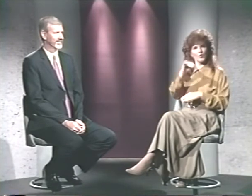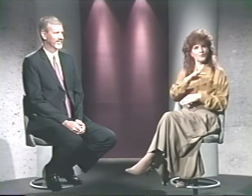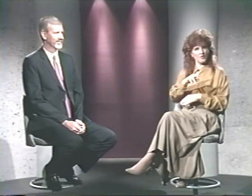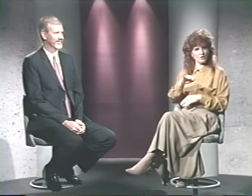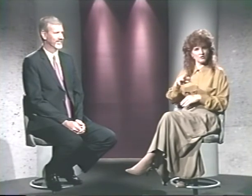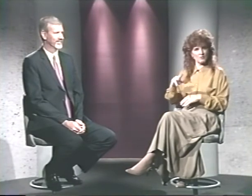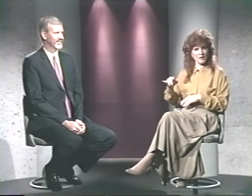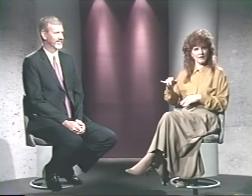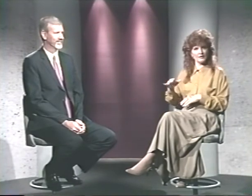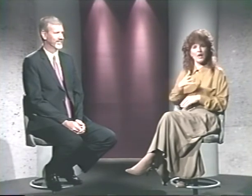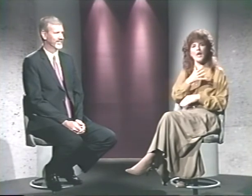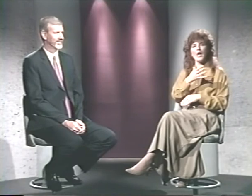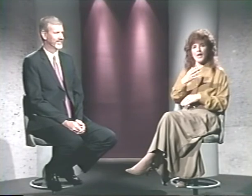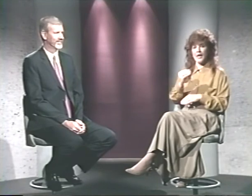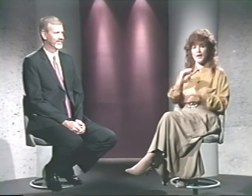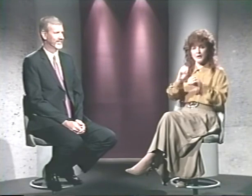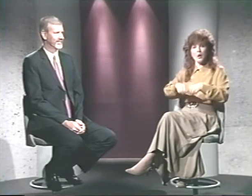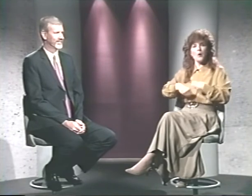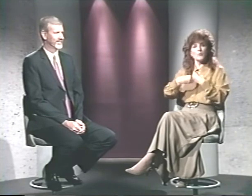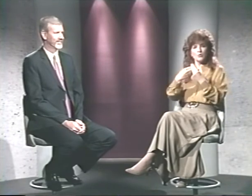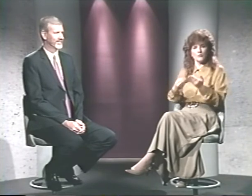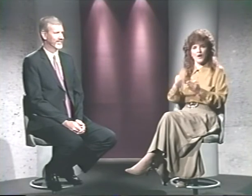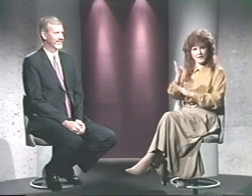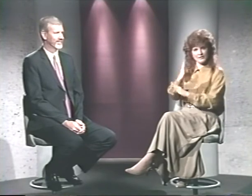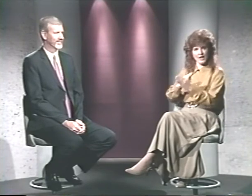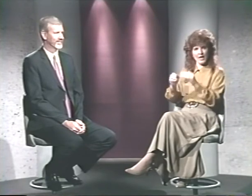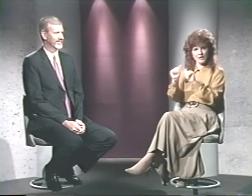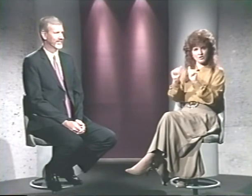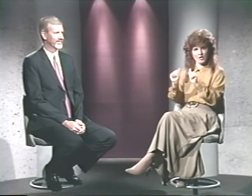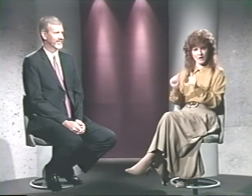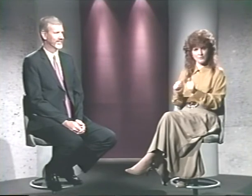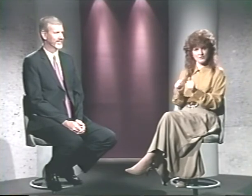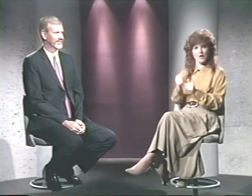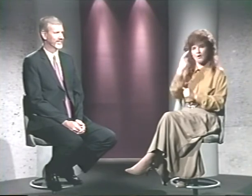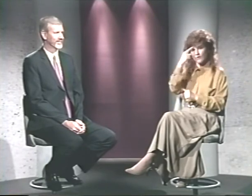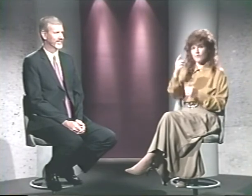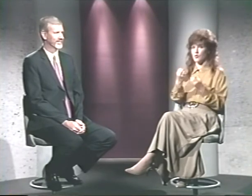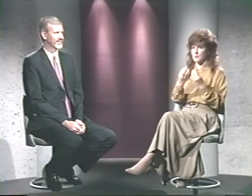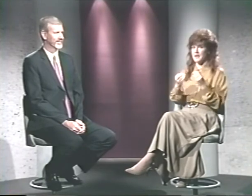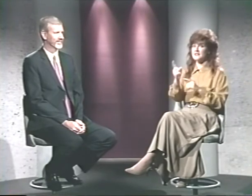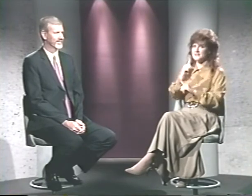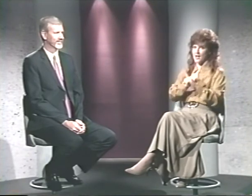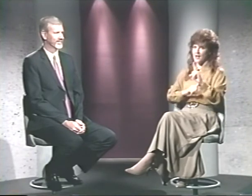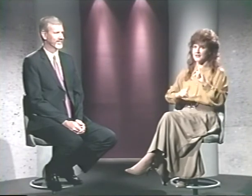fingerspelling and providing the handshapes for many signs.